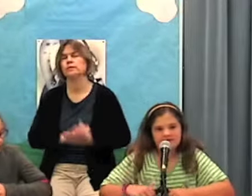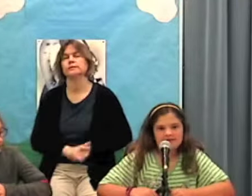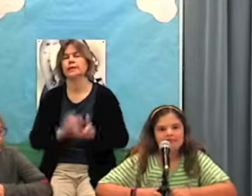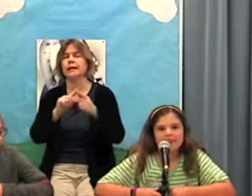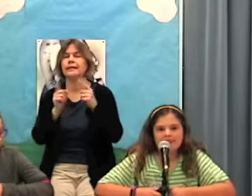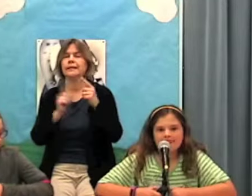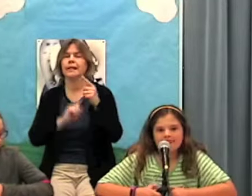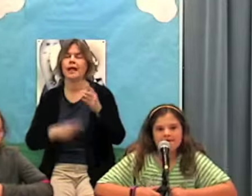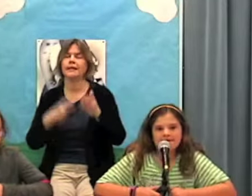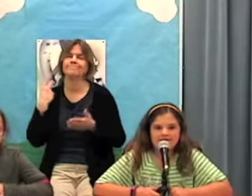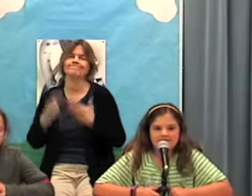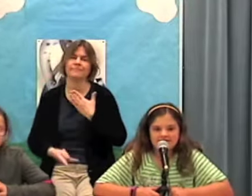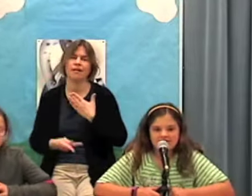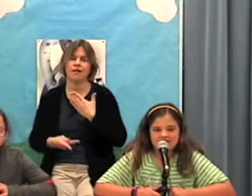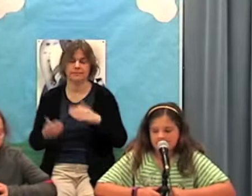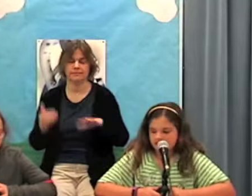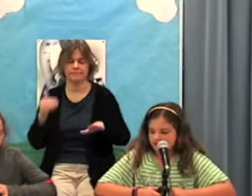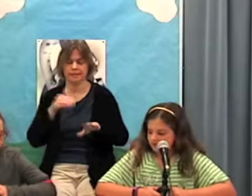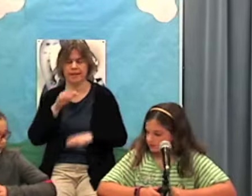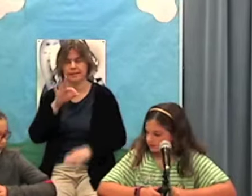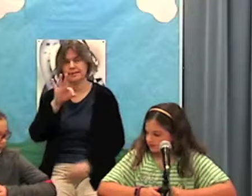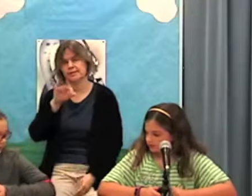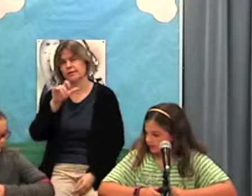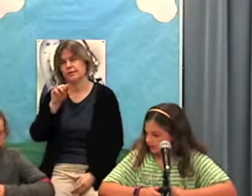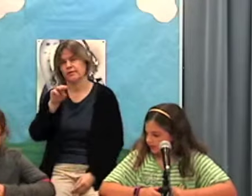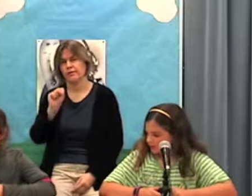Lightning Lost to the Flames, 1 to 3.